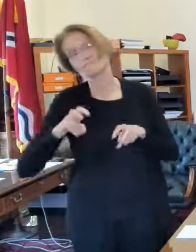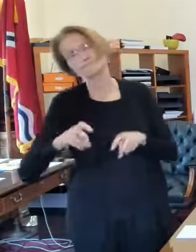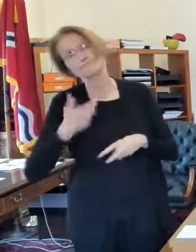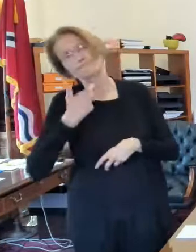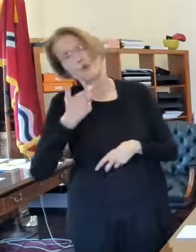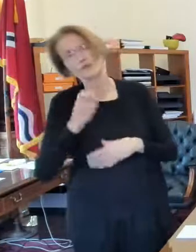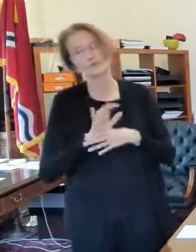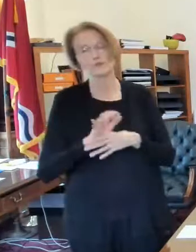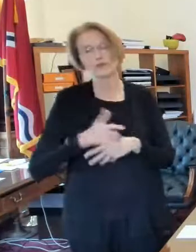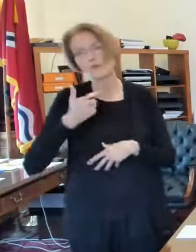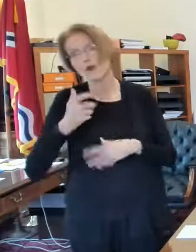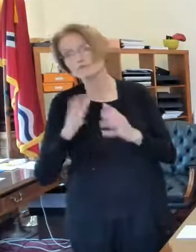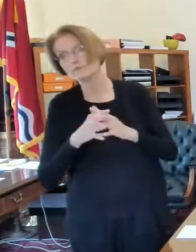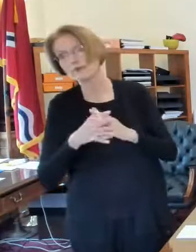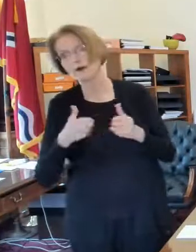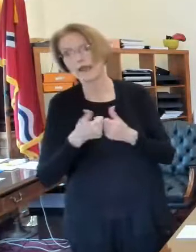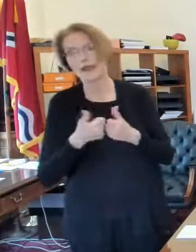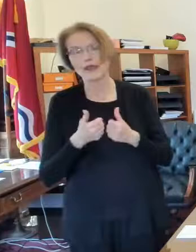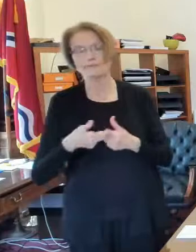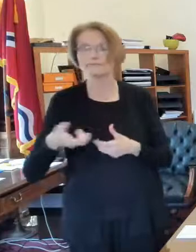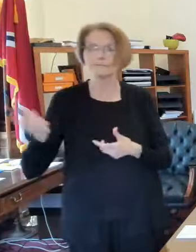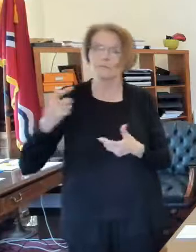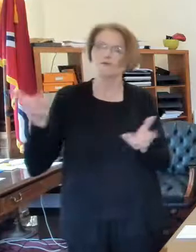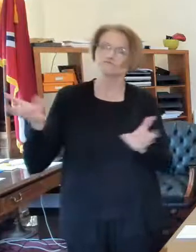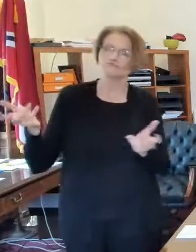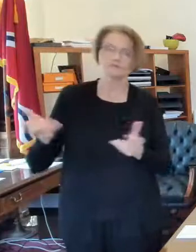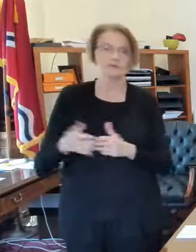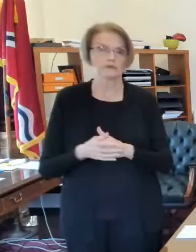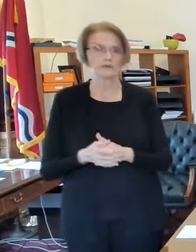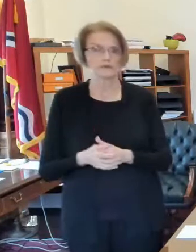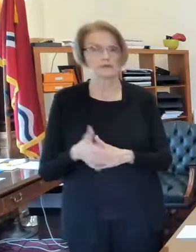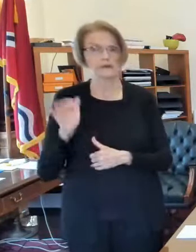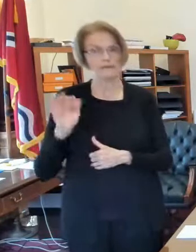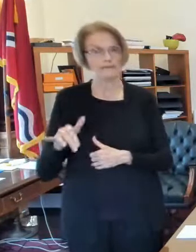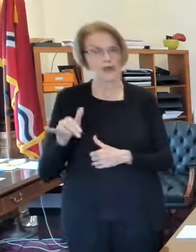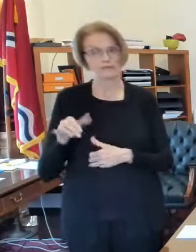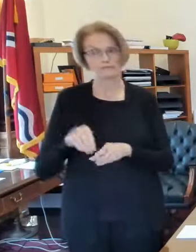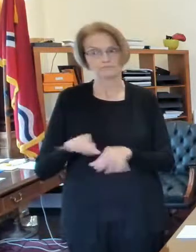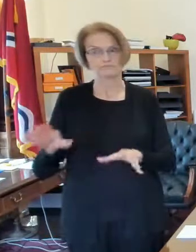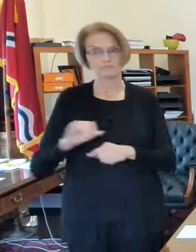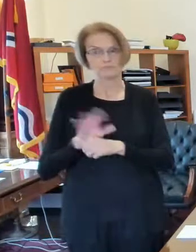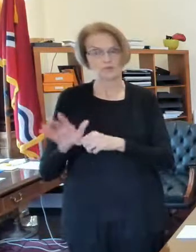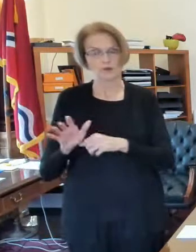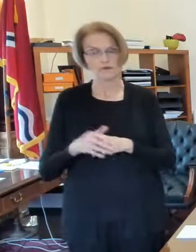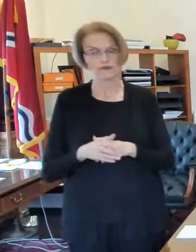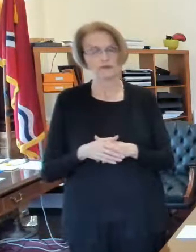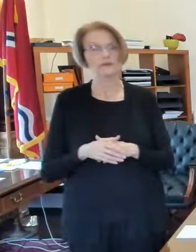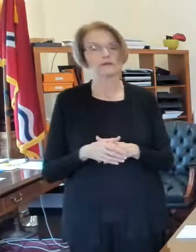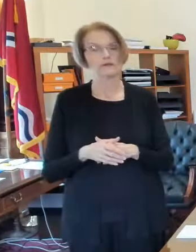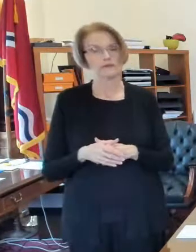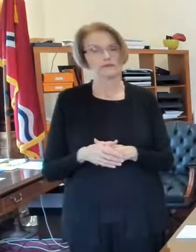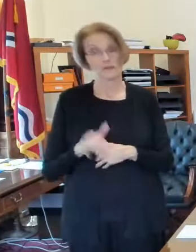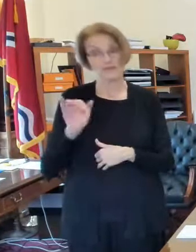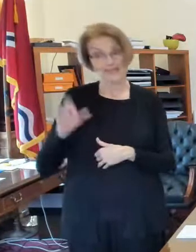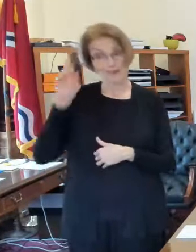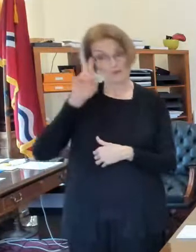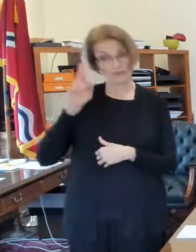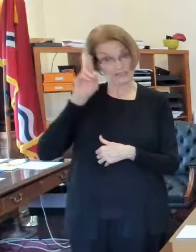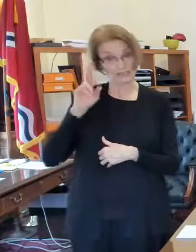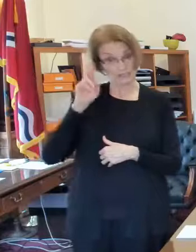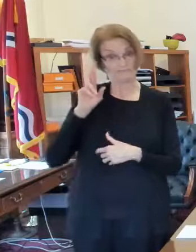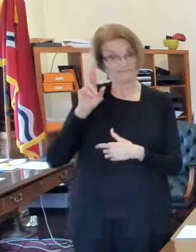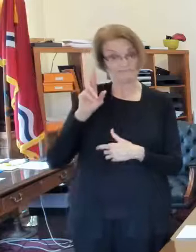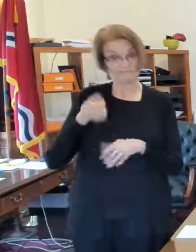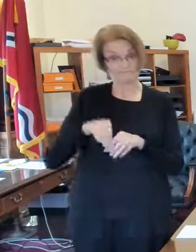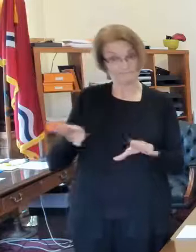game uh or just to socialize uh so that is why we really have uh are encouraging people to limit